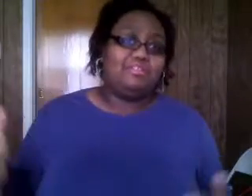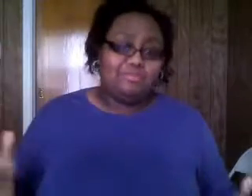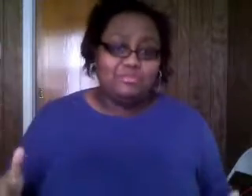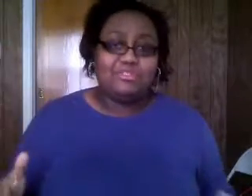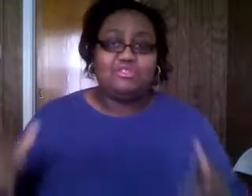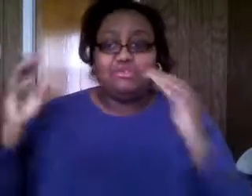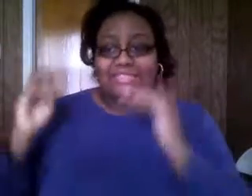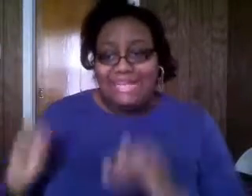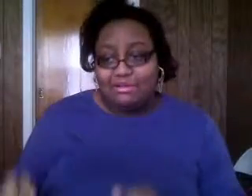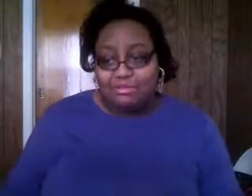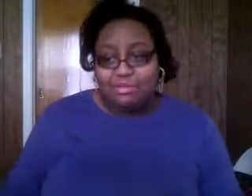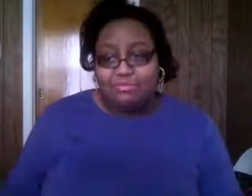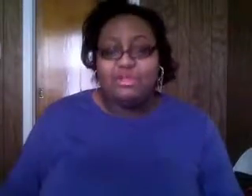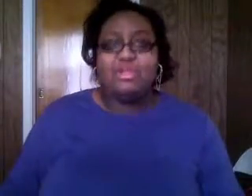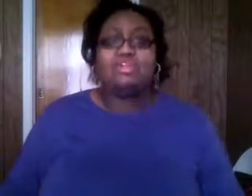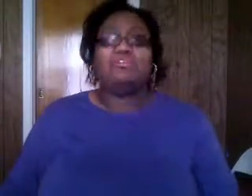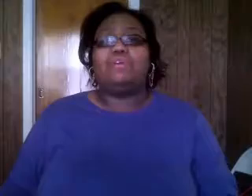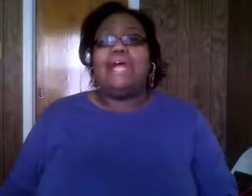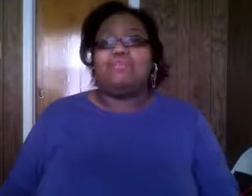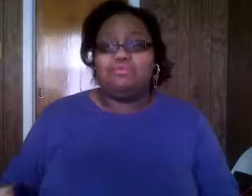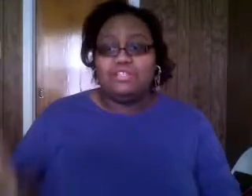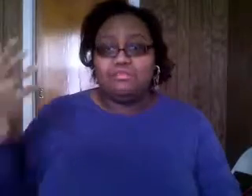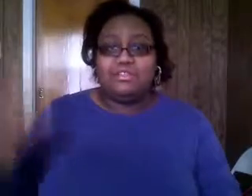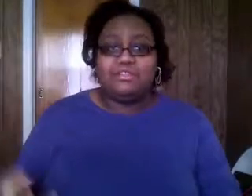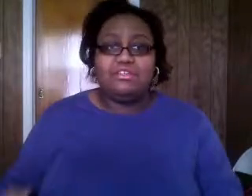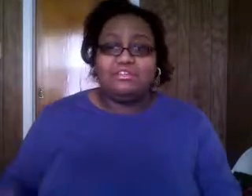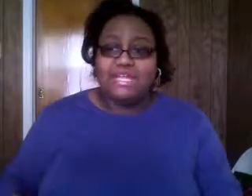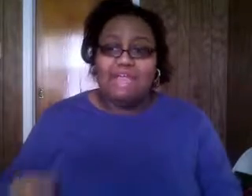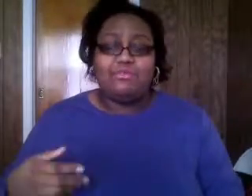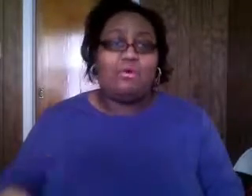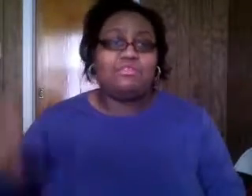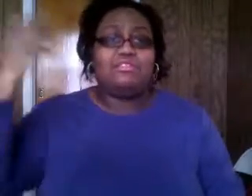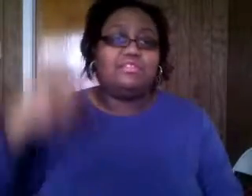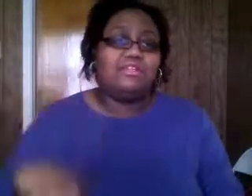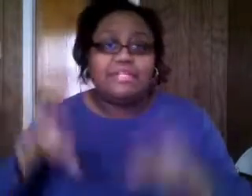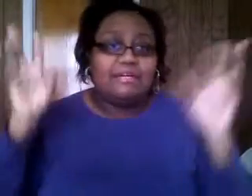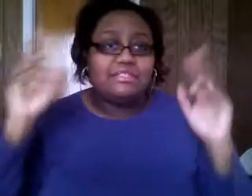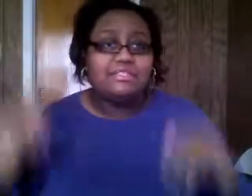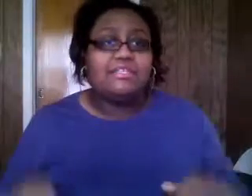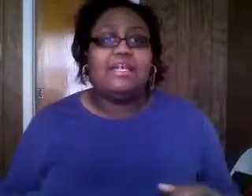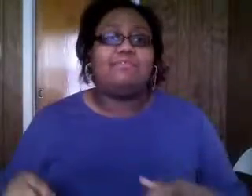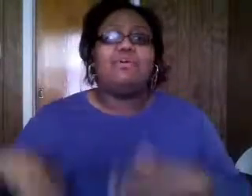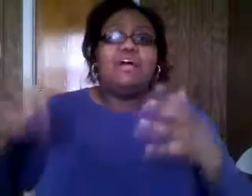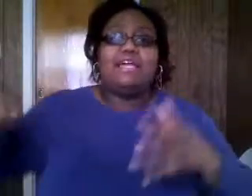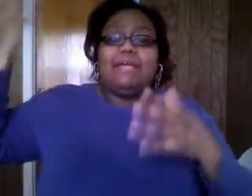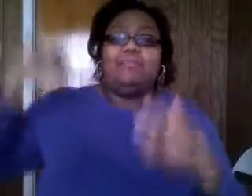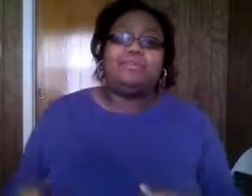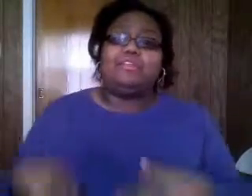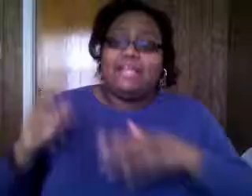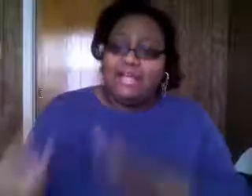other people so you look down on people you know they haven't really been you know they haven't walked into their inheritance yet they haven't came up yet they kind